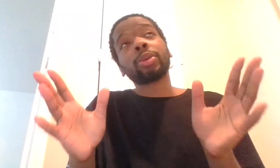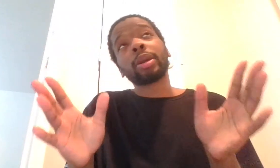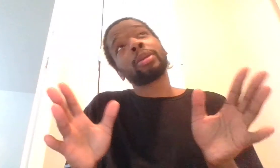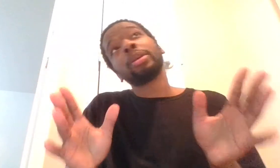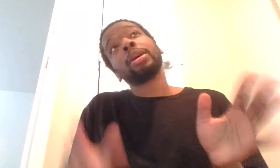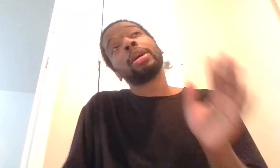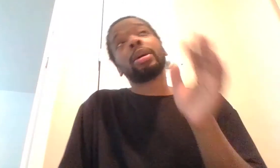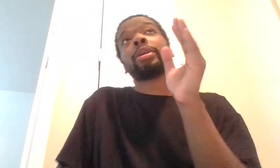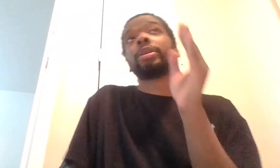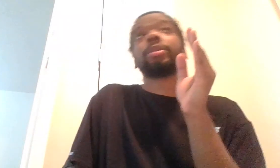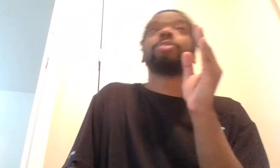don't care.